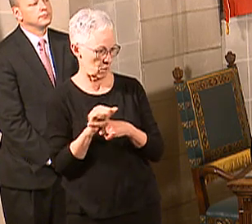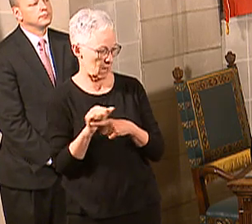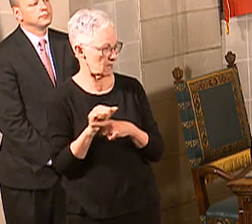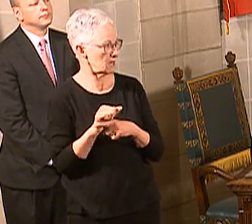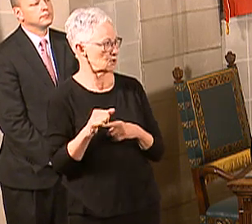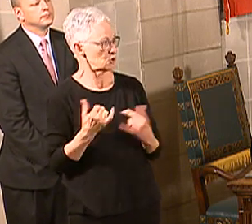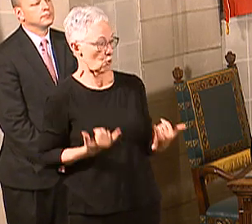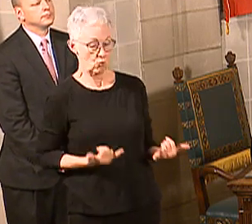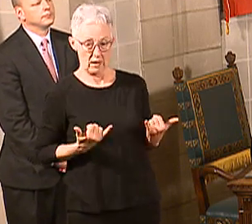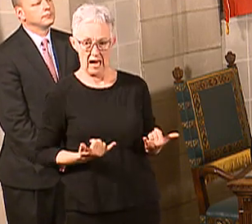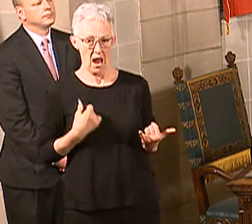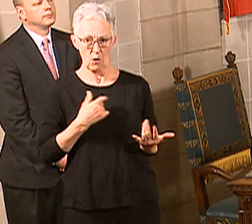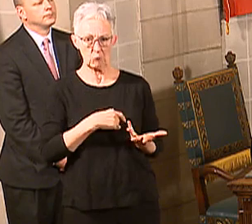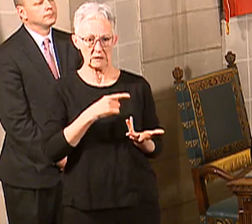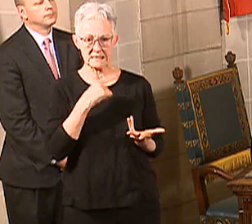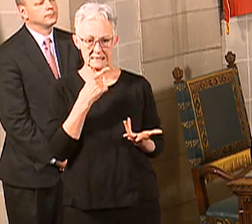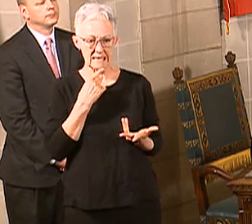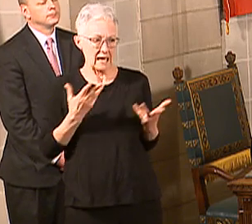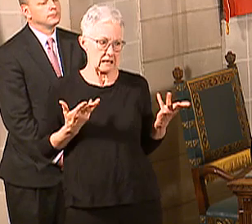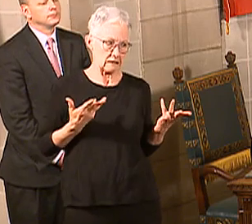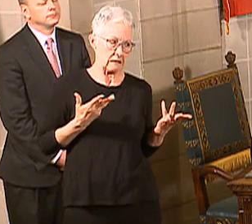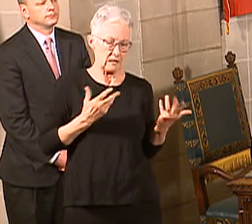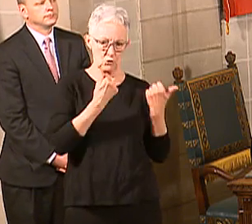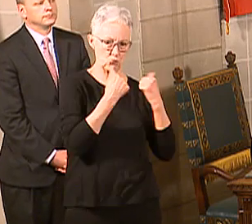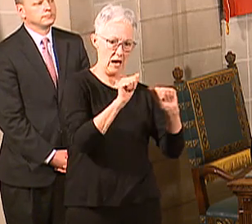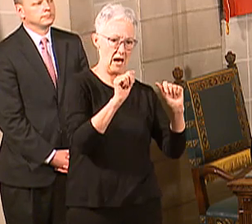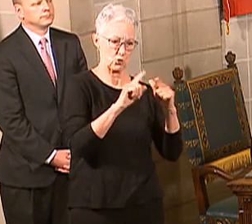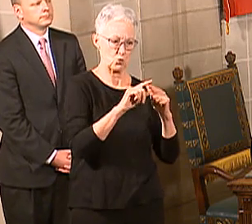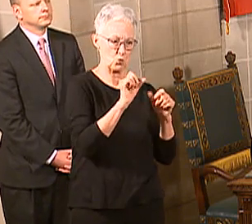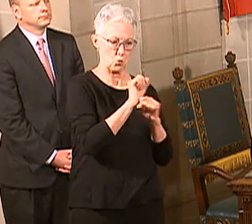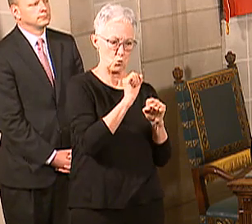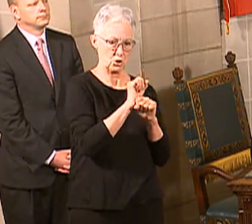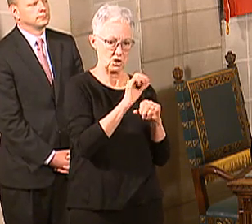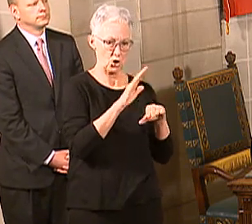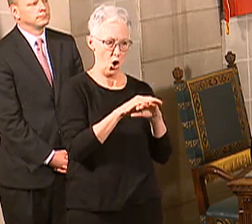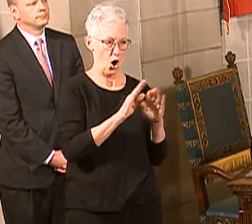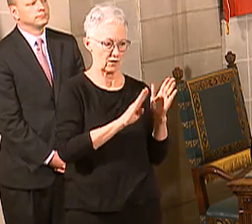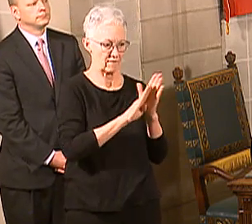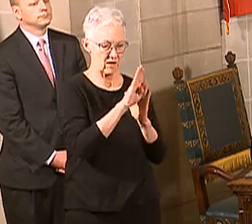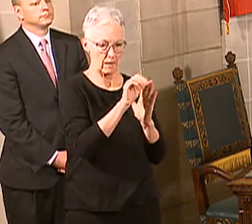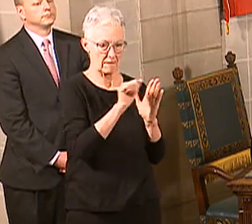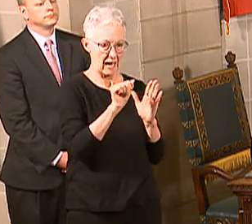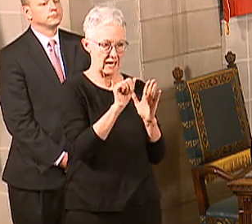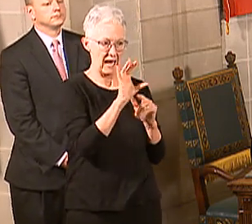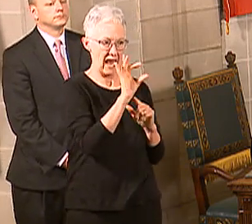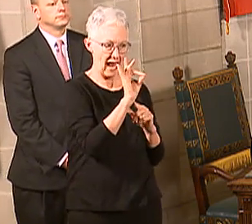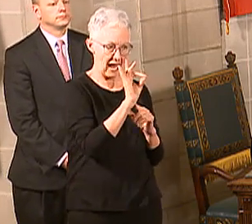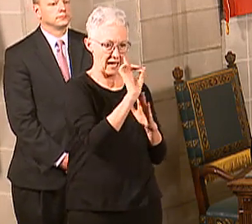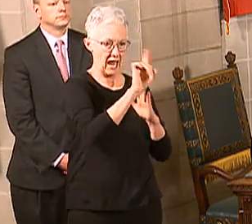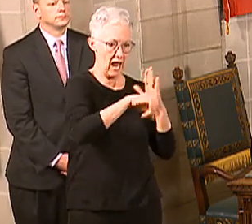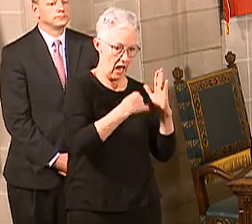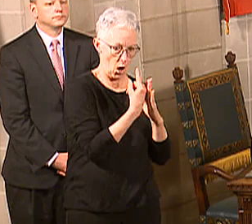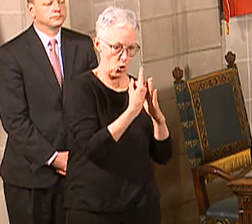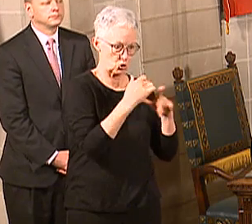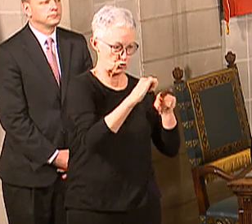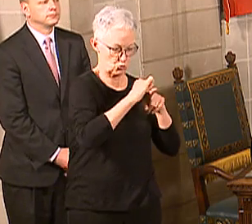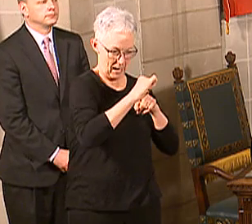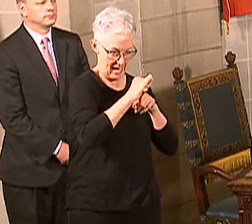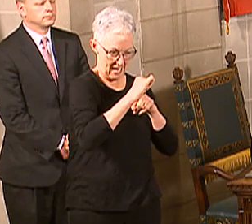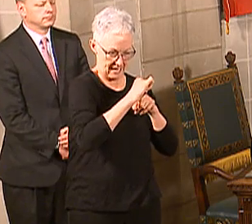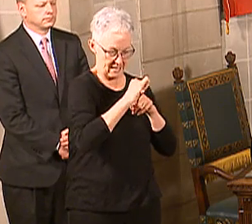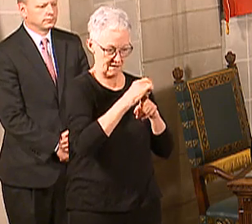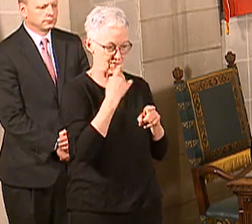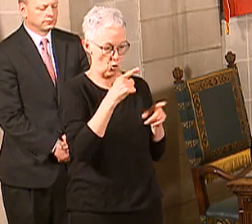approach to that. So one of the things as the association we're working on right now actually have developed is an eight-hour, eight-contact hour training that would get the